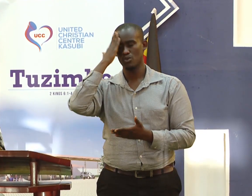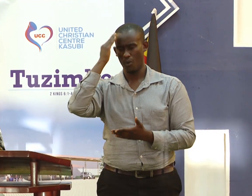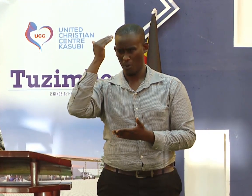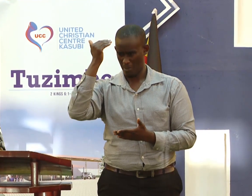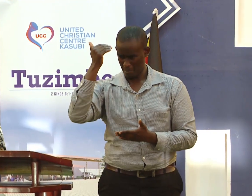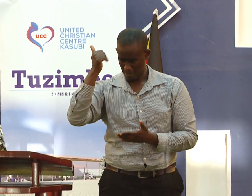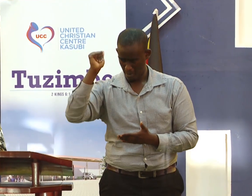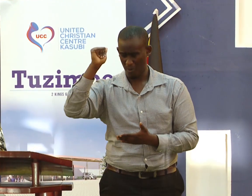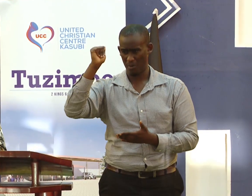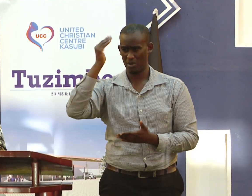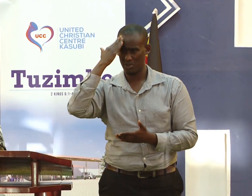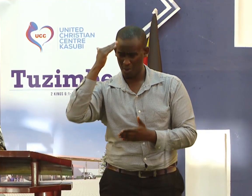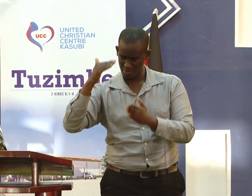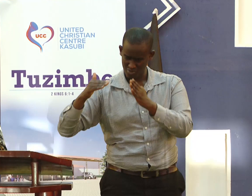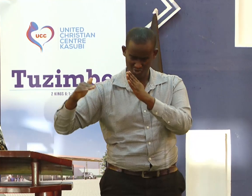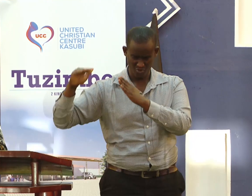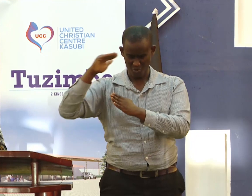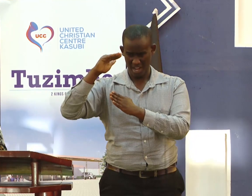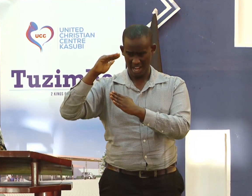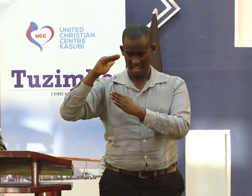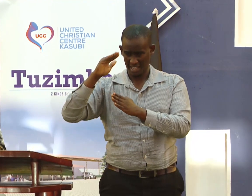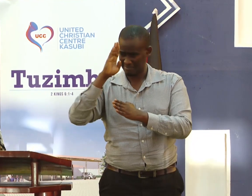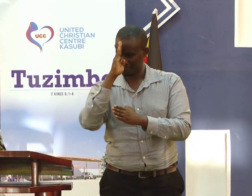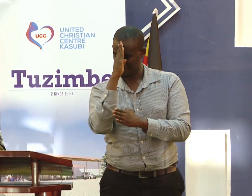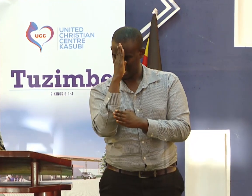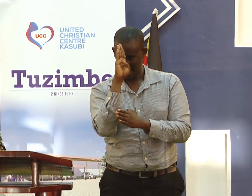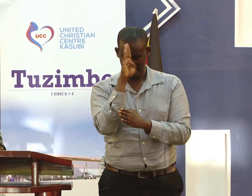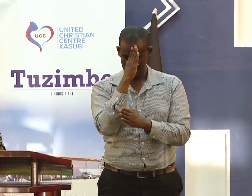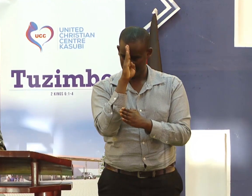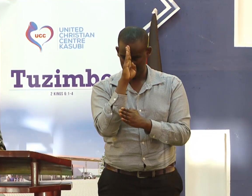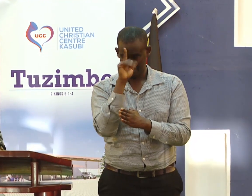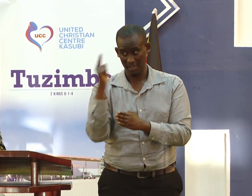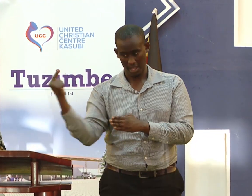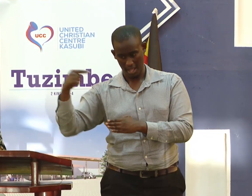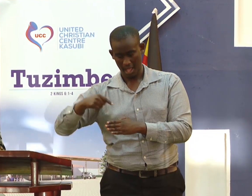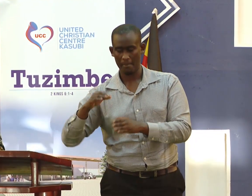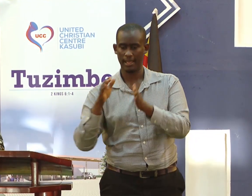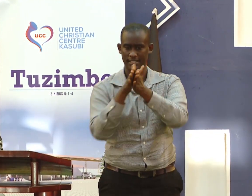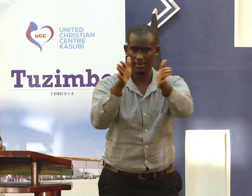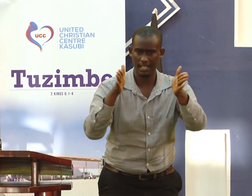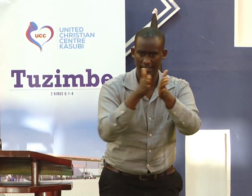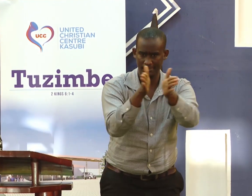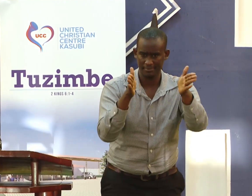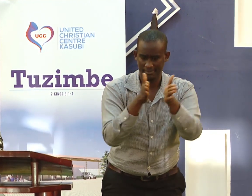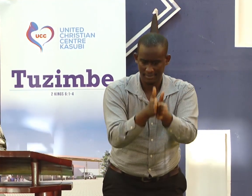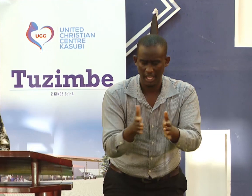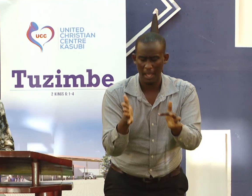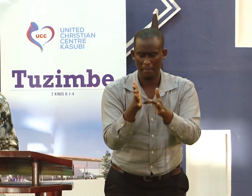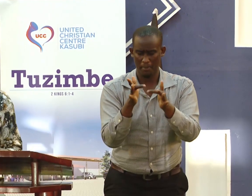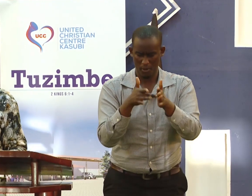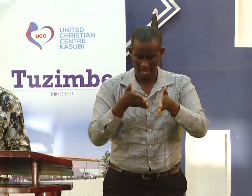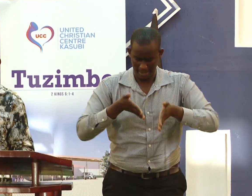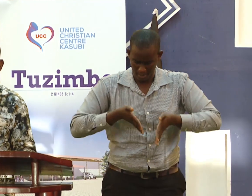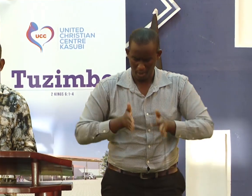Because she knows more about it, will explain what makes a born again